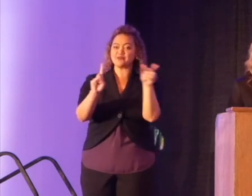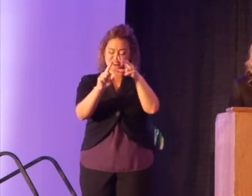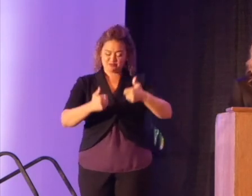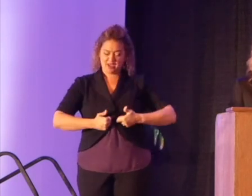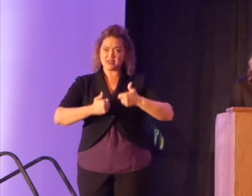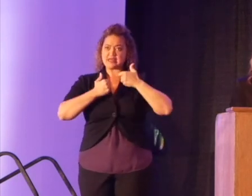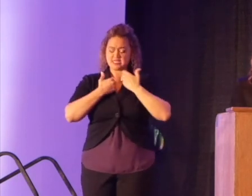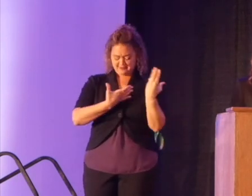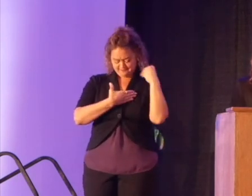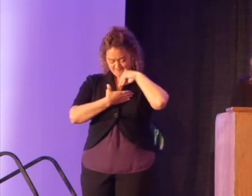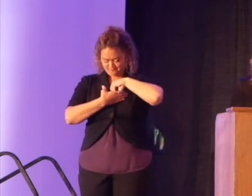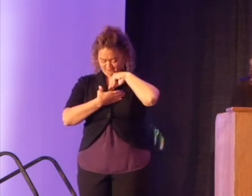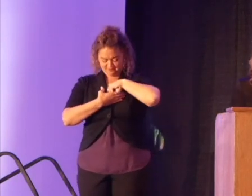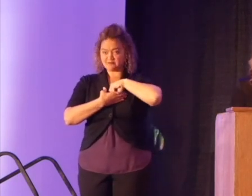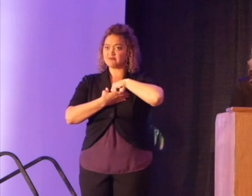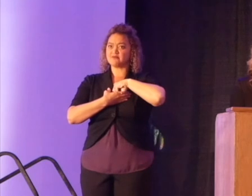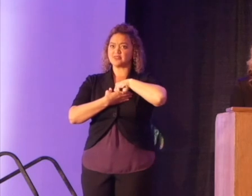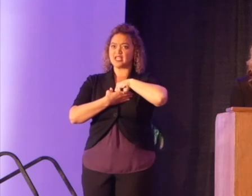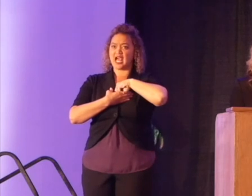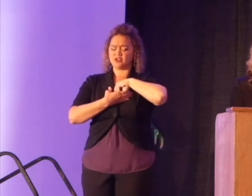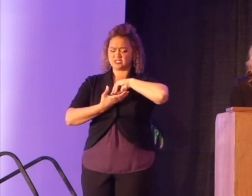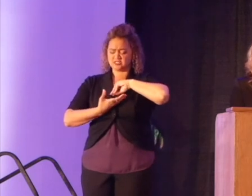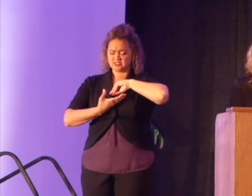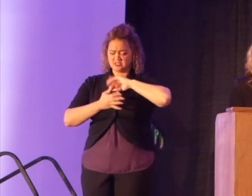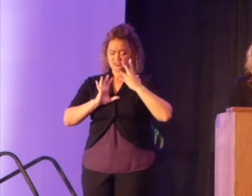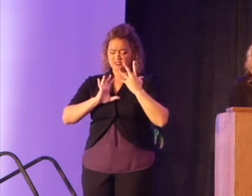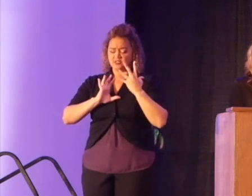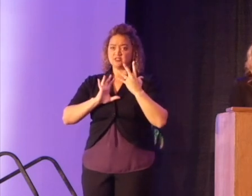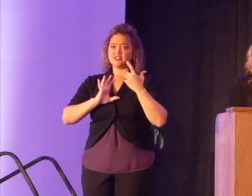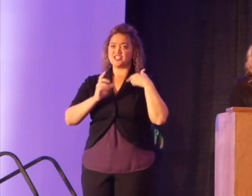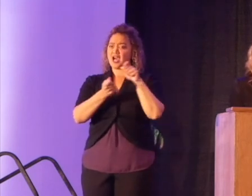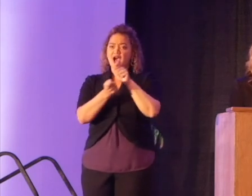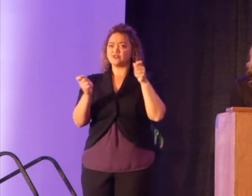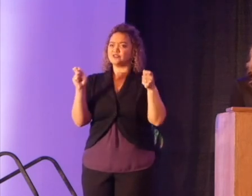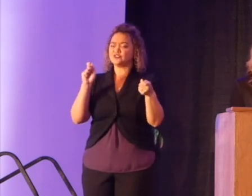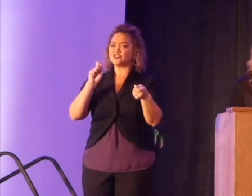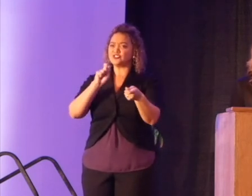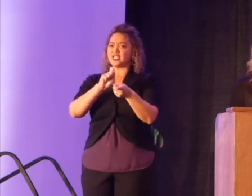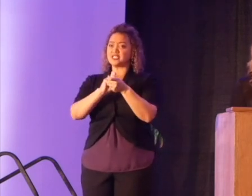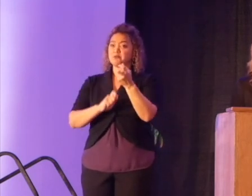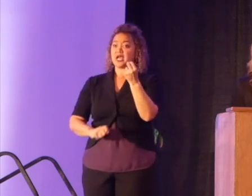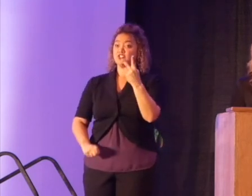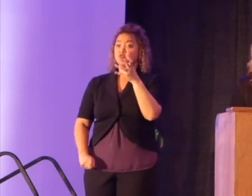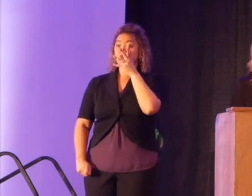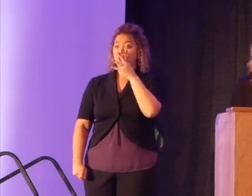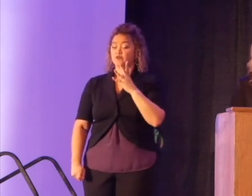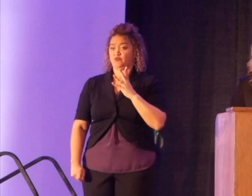core of my being was completely shaken and I was changed by 12 women,